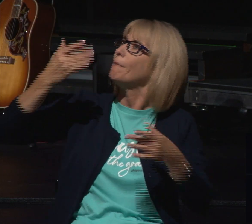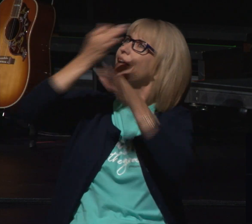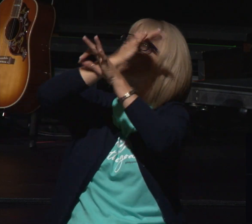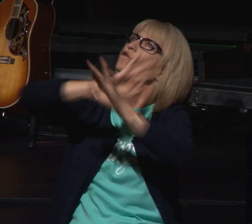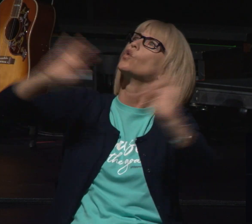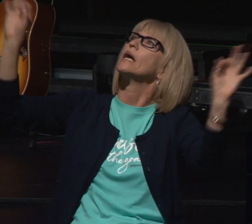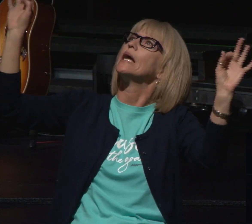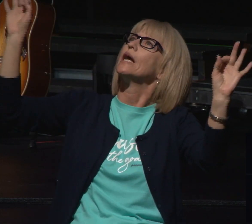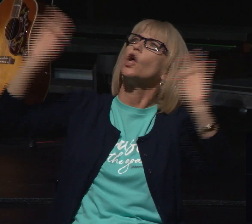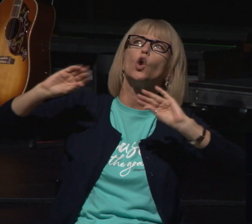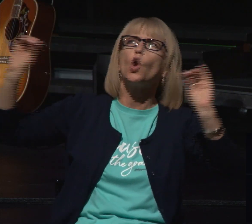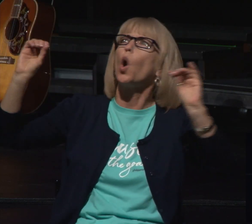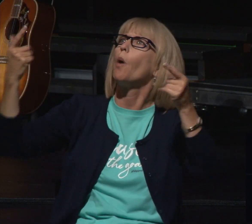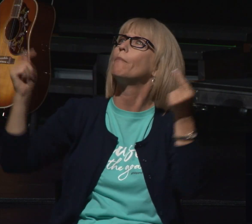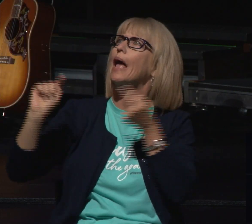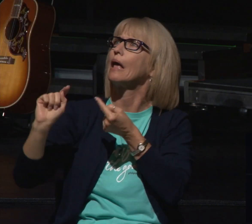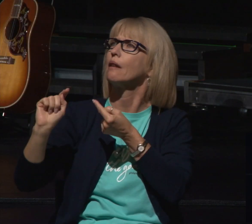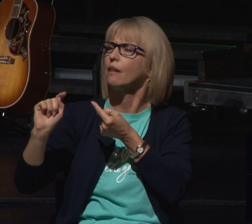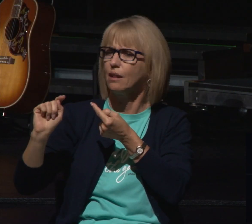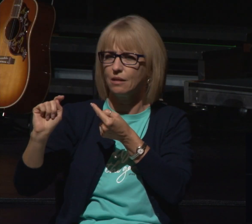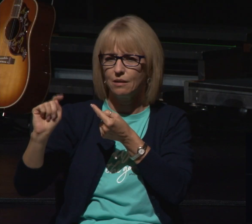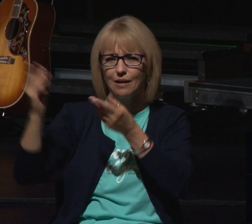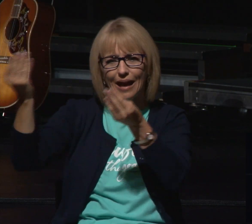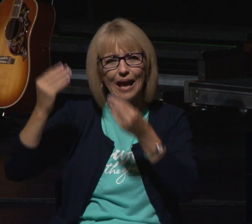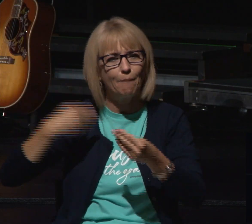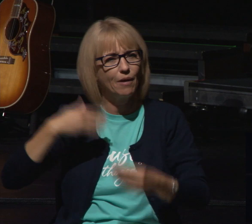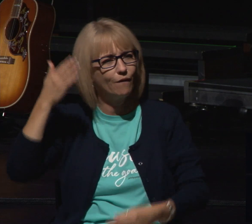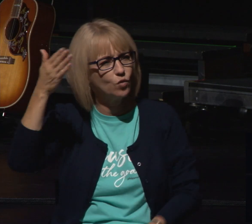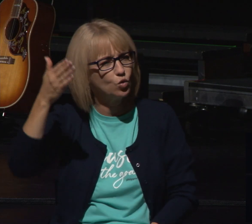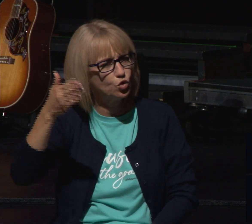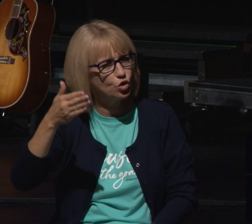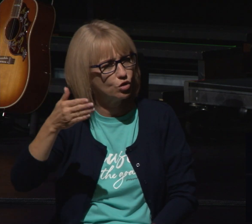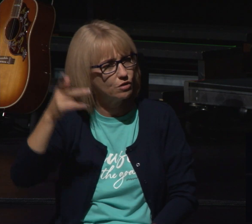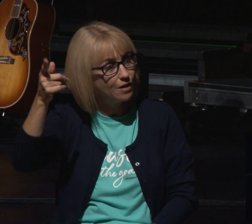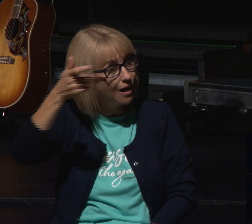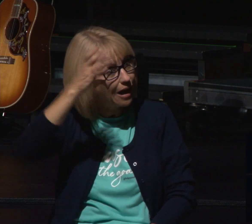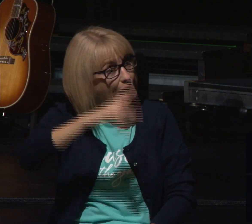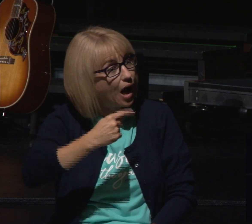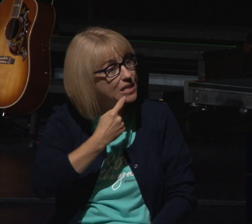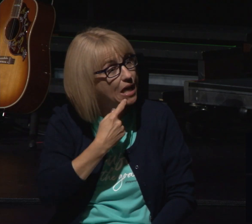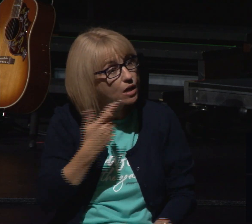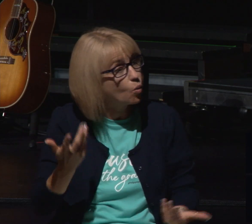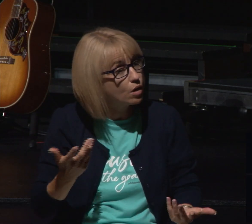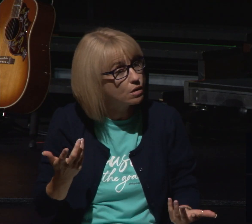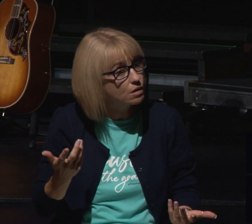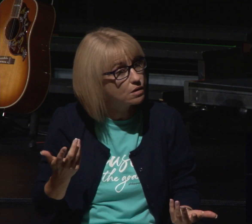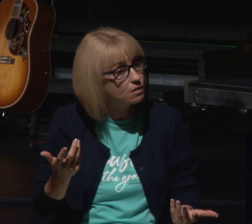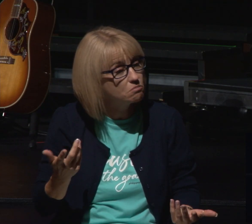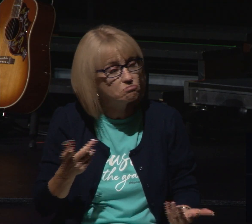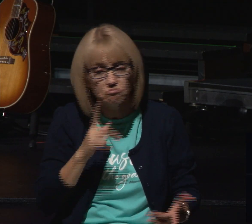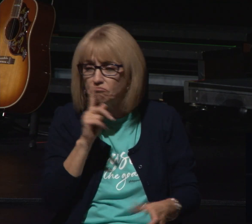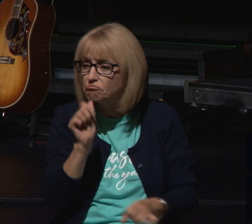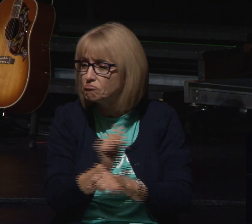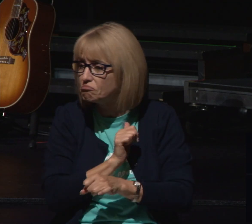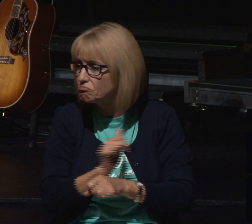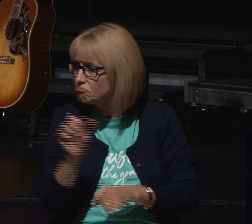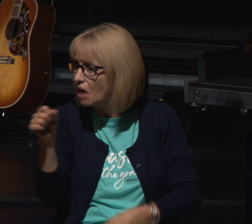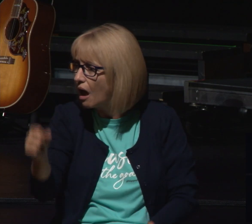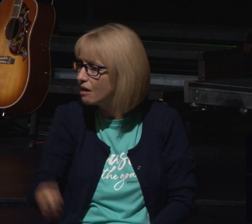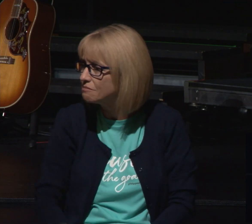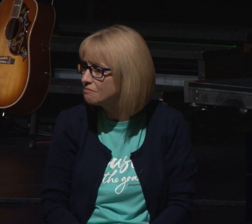and God would you give me a future and his answer to Jabez was yes